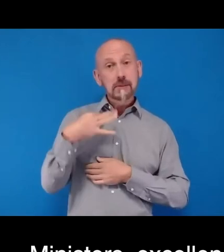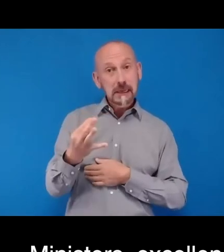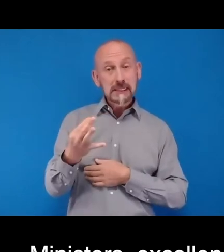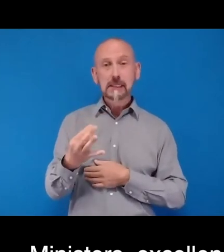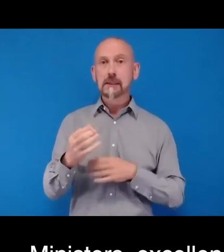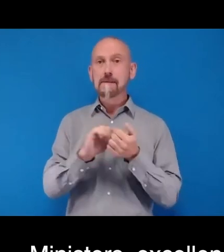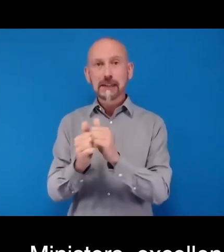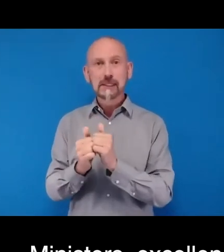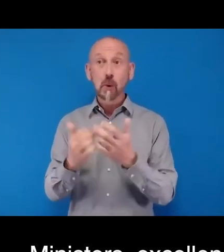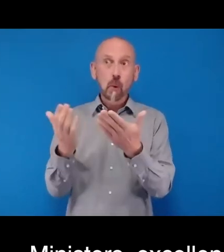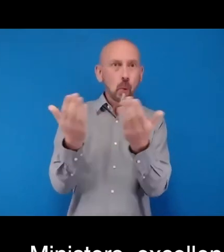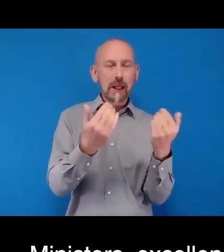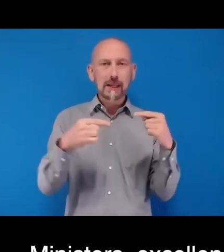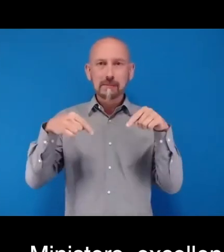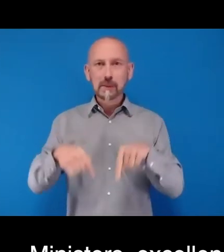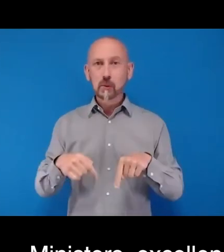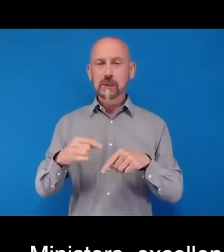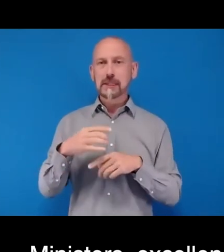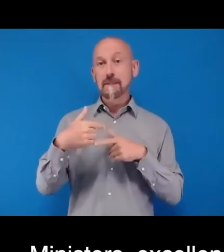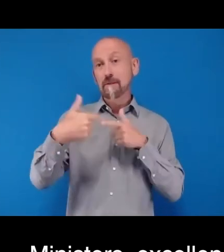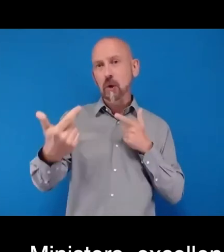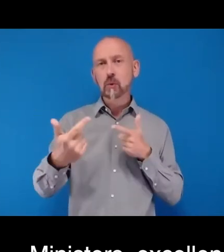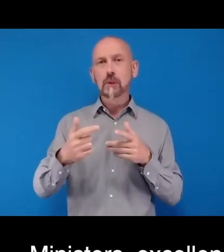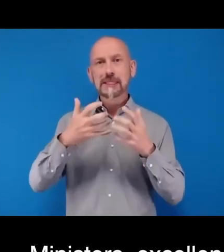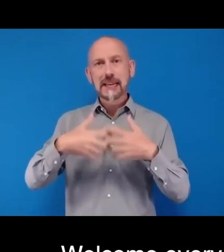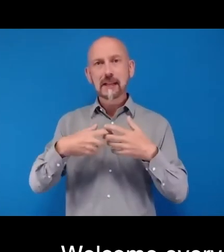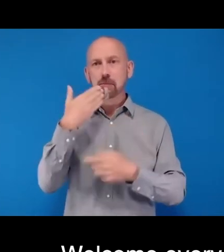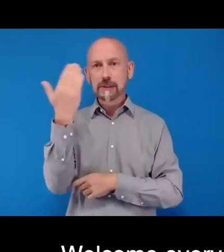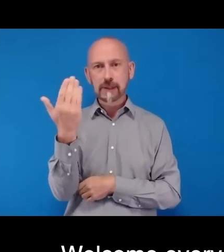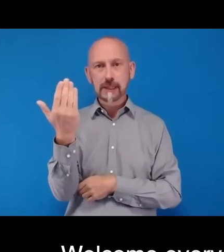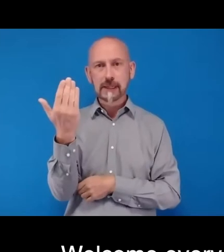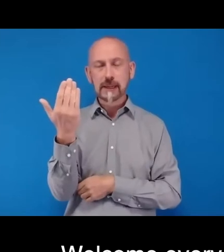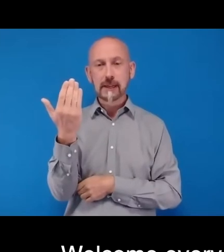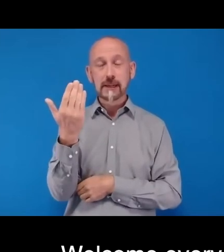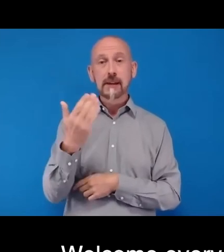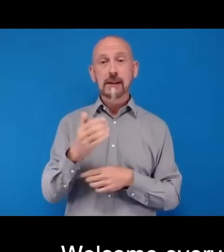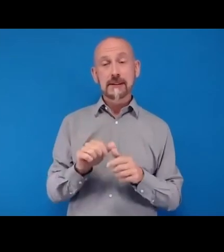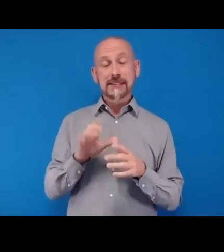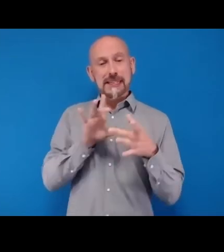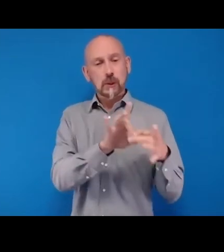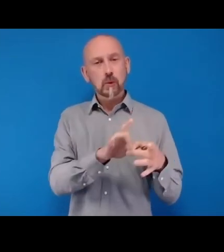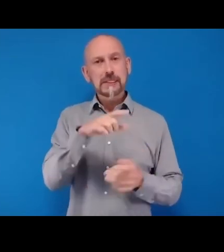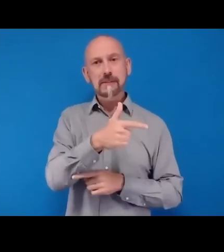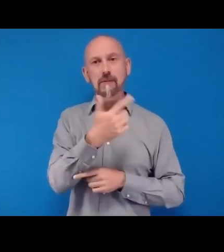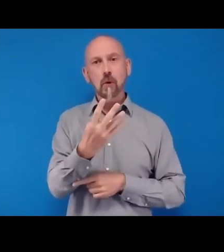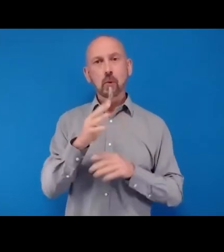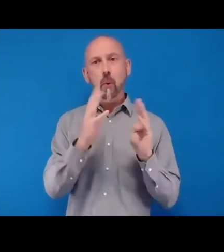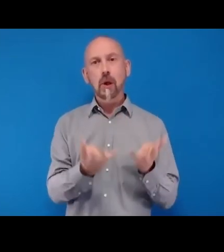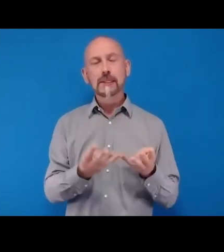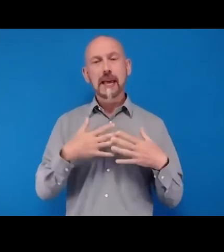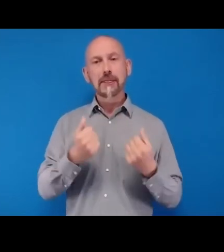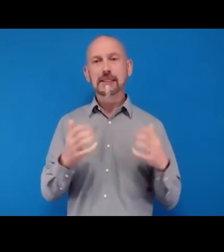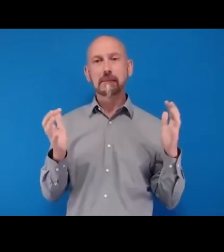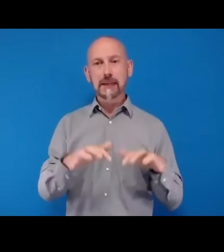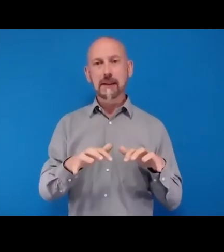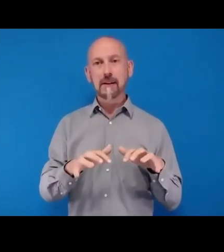to this virtual technical briefing in the sidelines of the 74th World Health Assembly on universal health coverage and eye